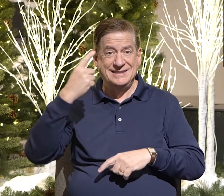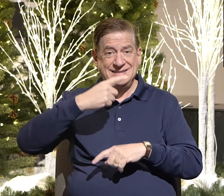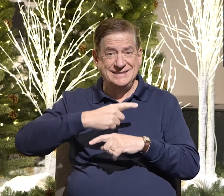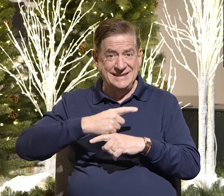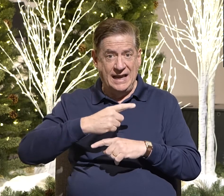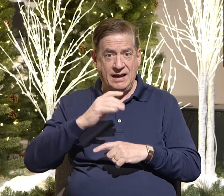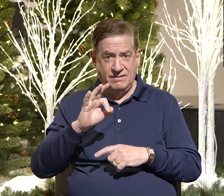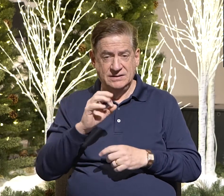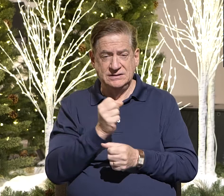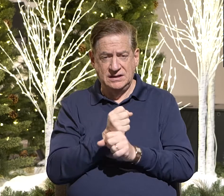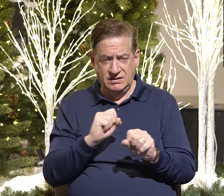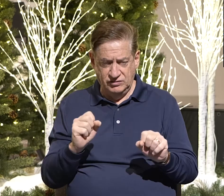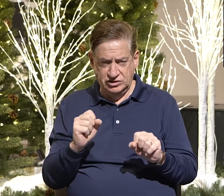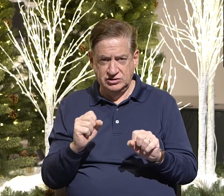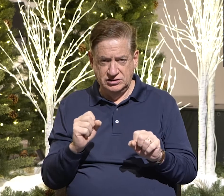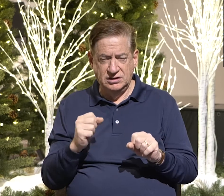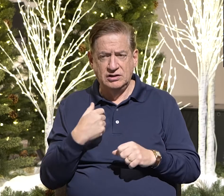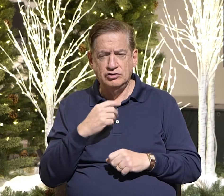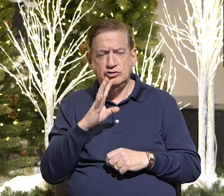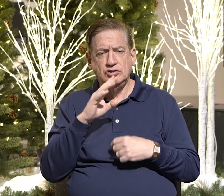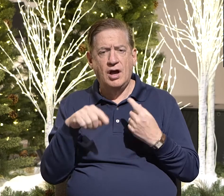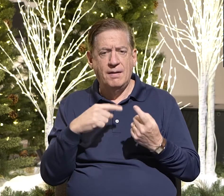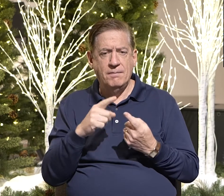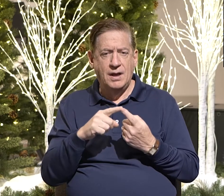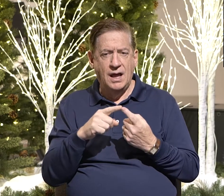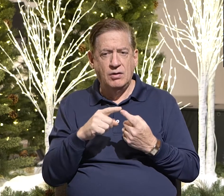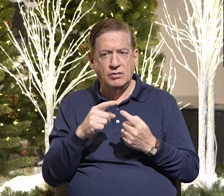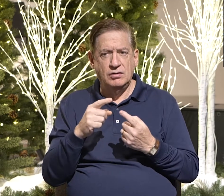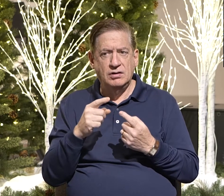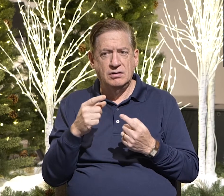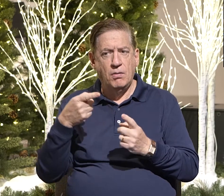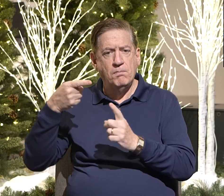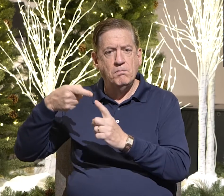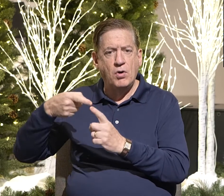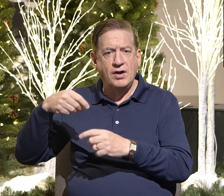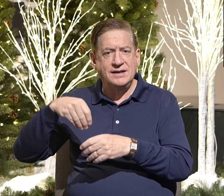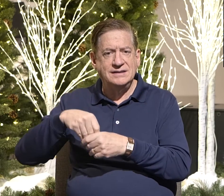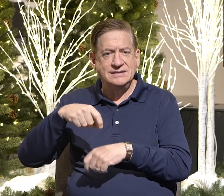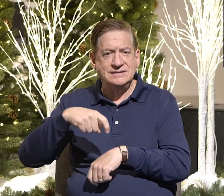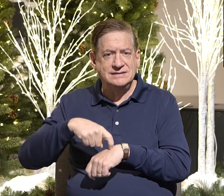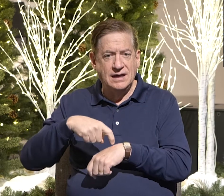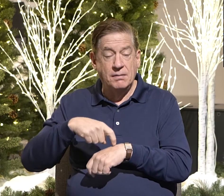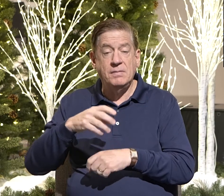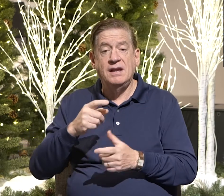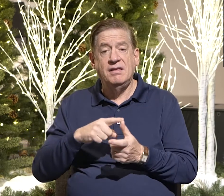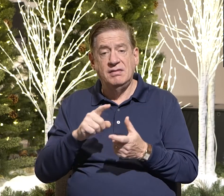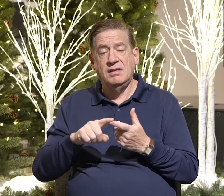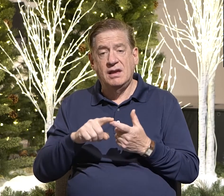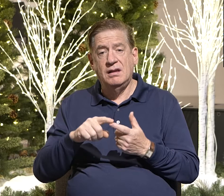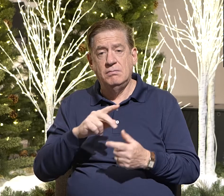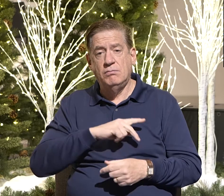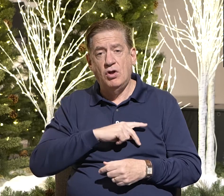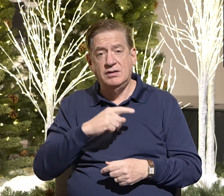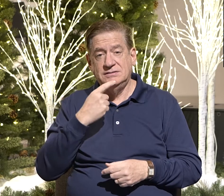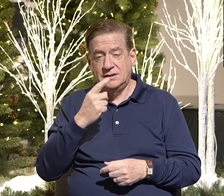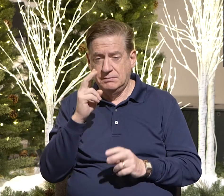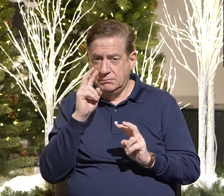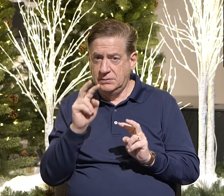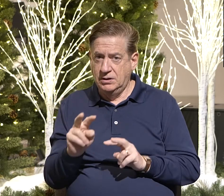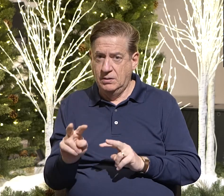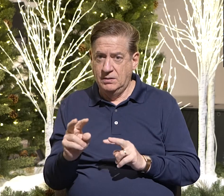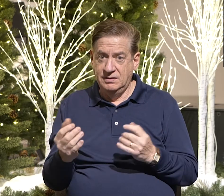have helped. He was referring to a future time. And then Paul says, behold,